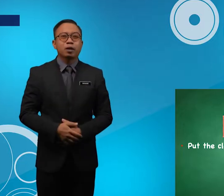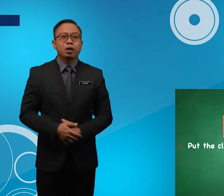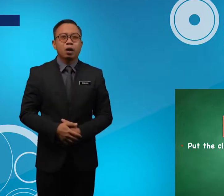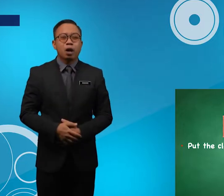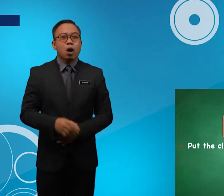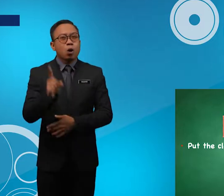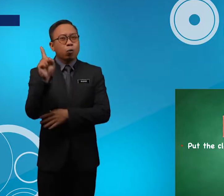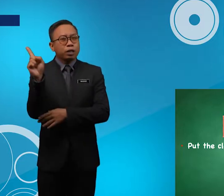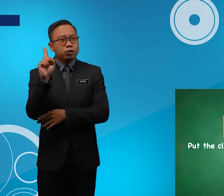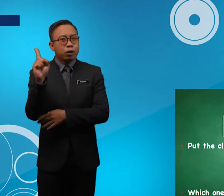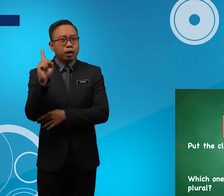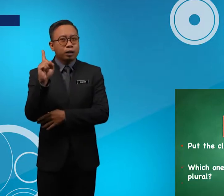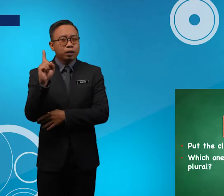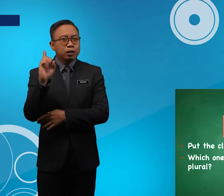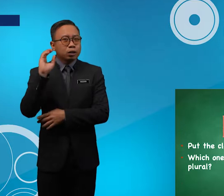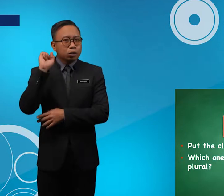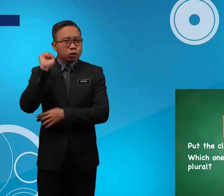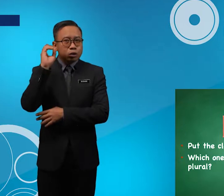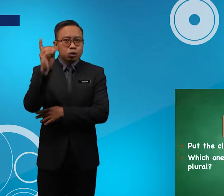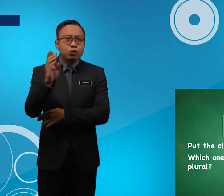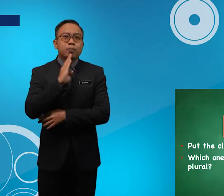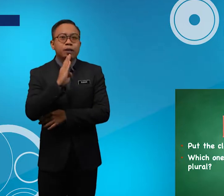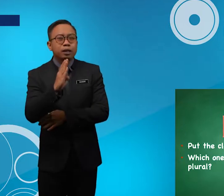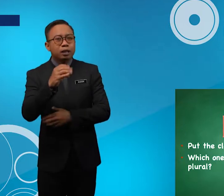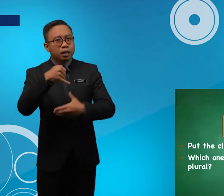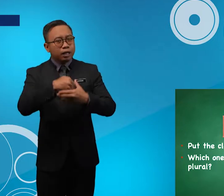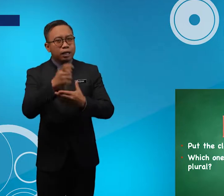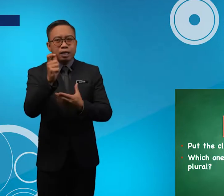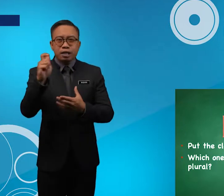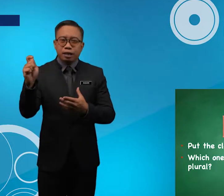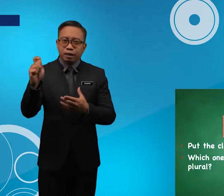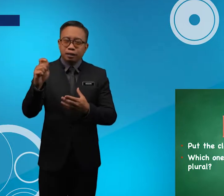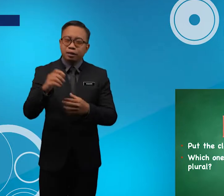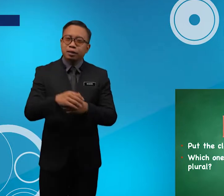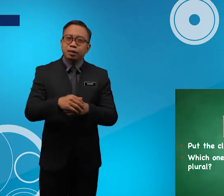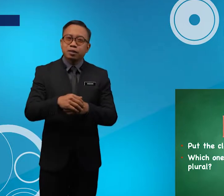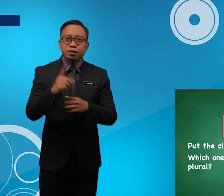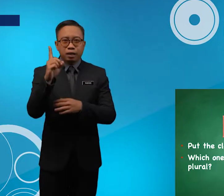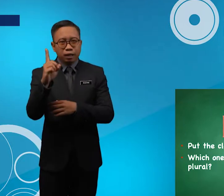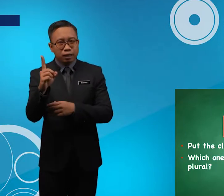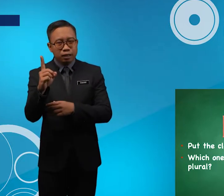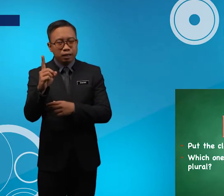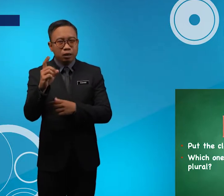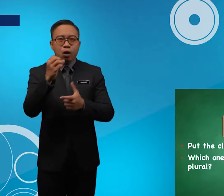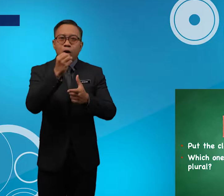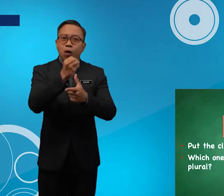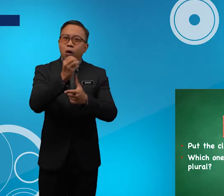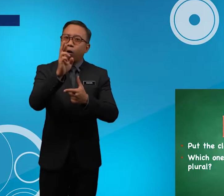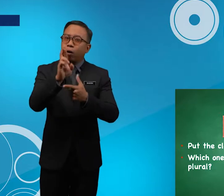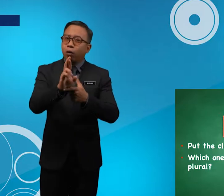Which One Should Be In Singular Or